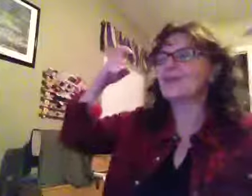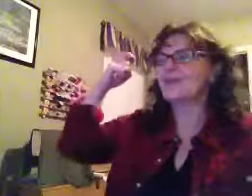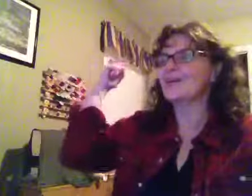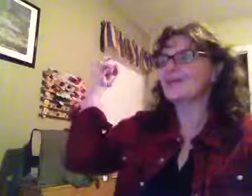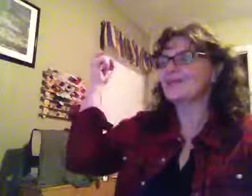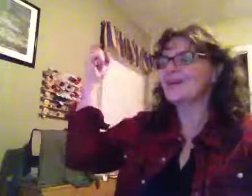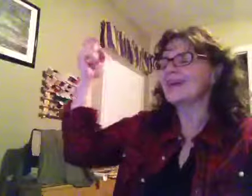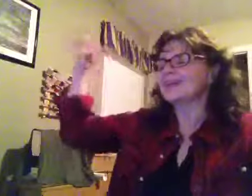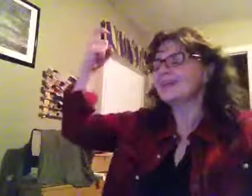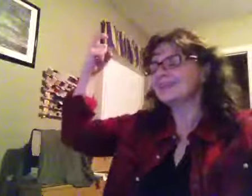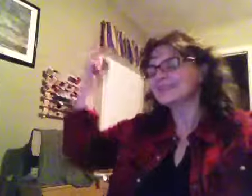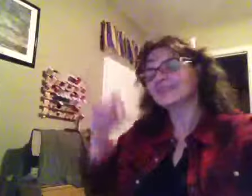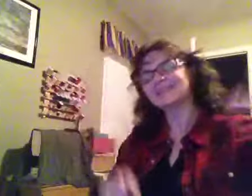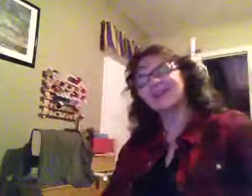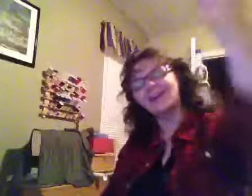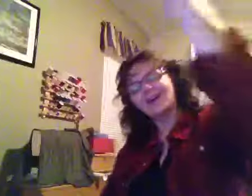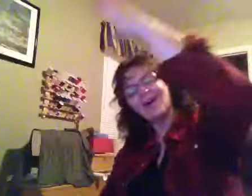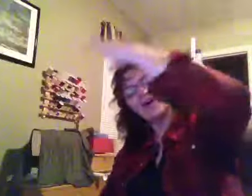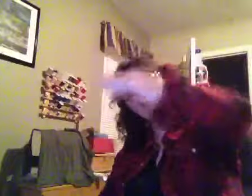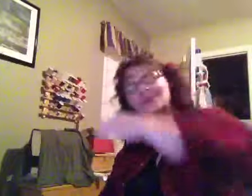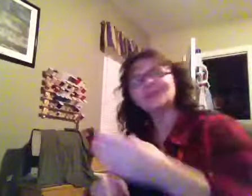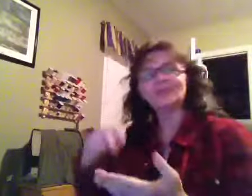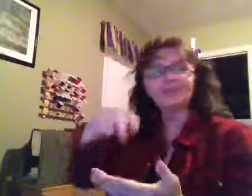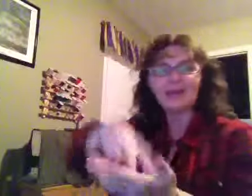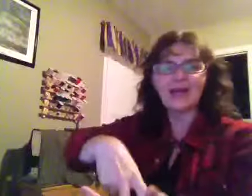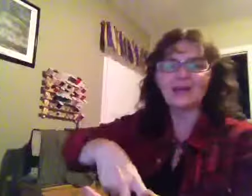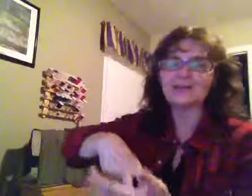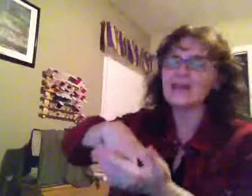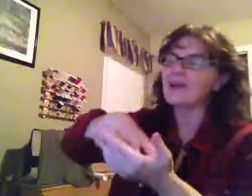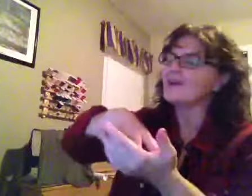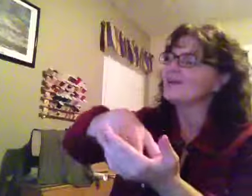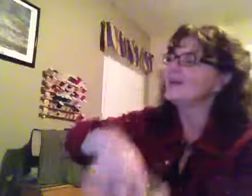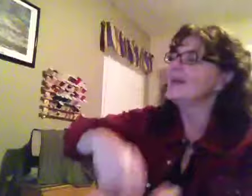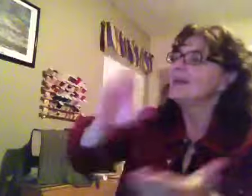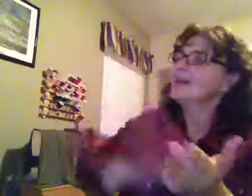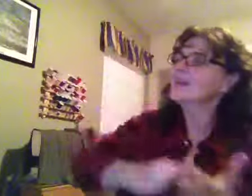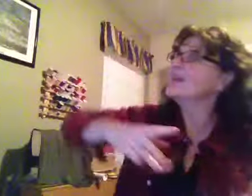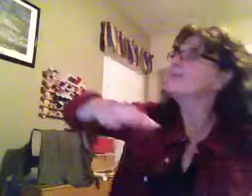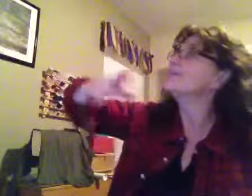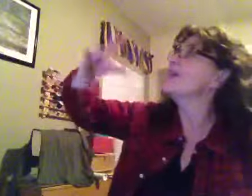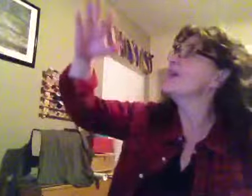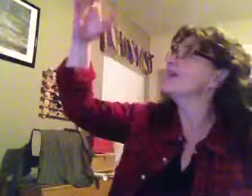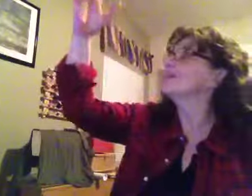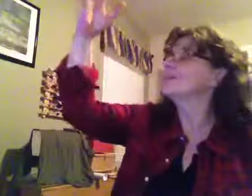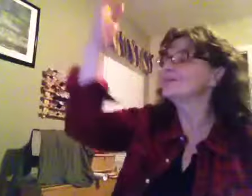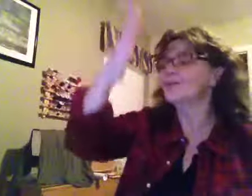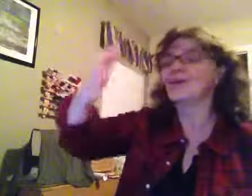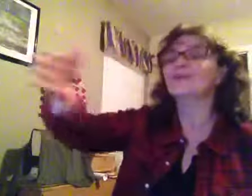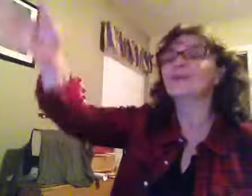earth This is a call to bow down Give God the glory